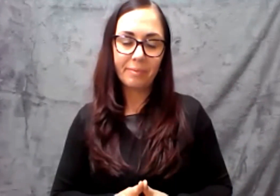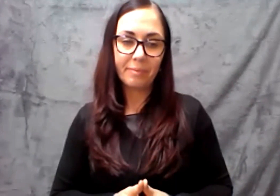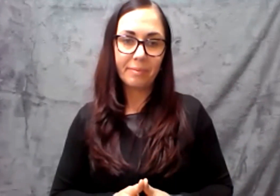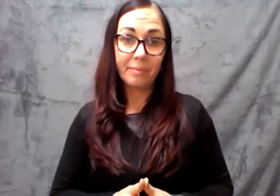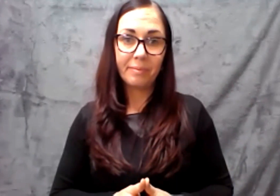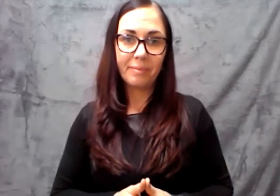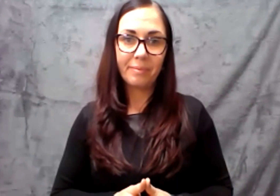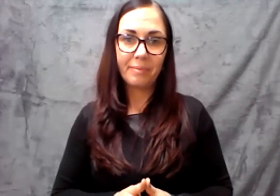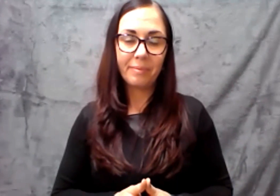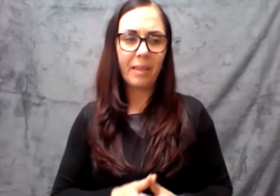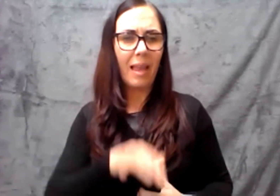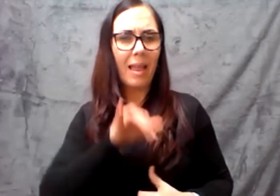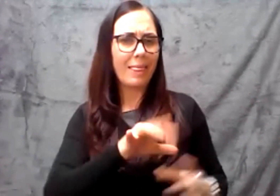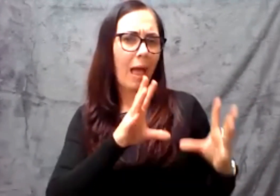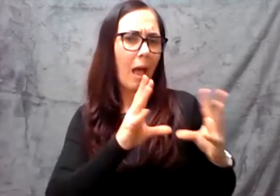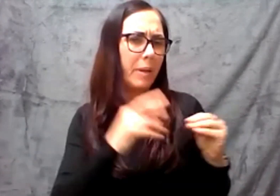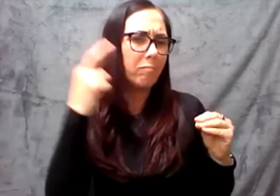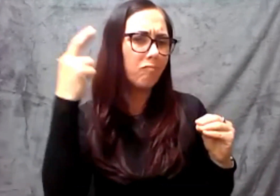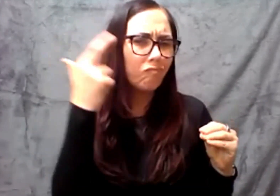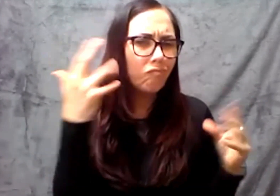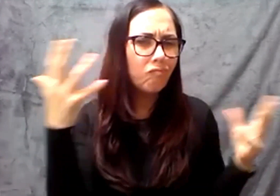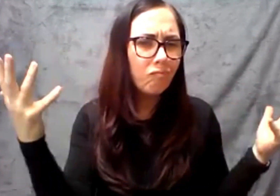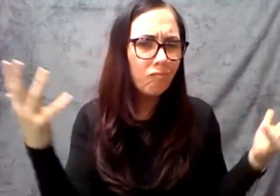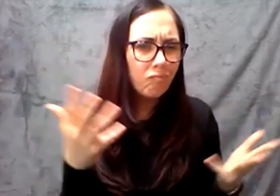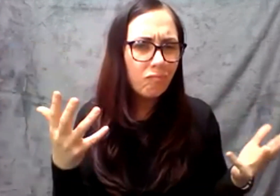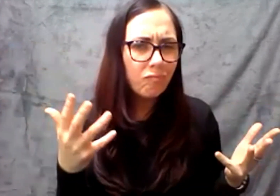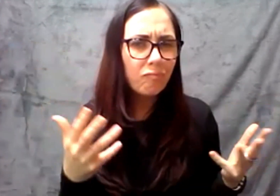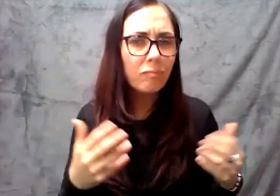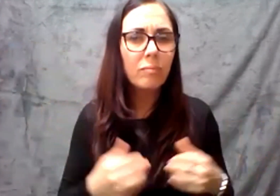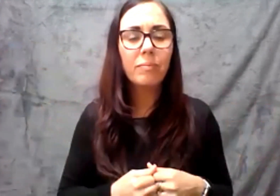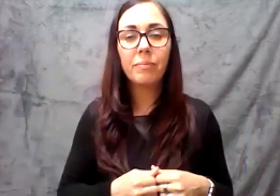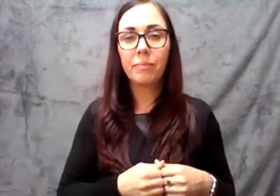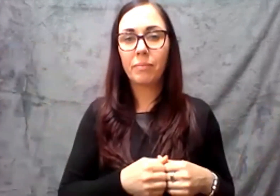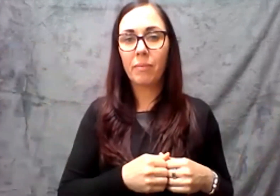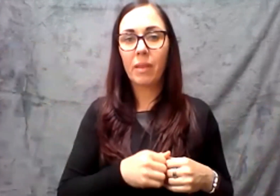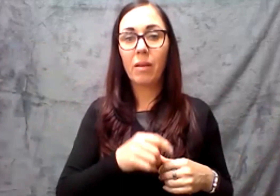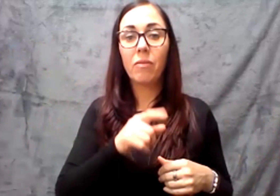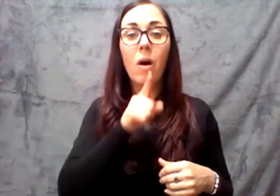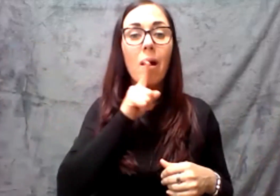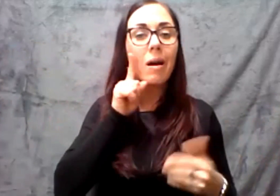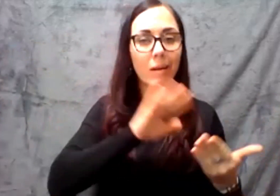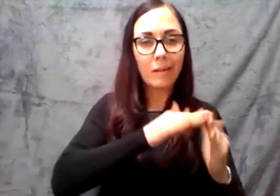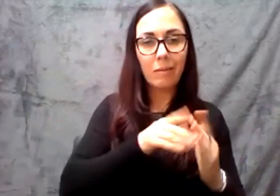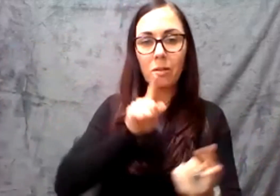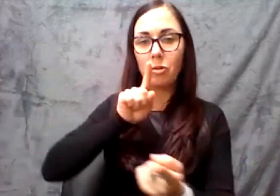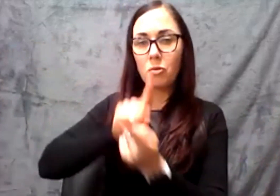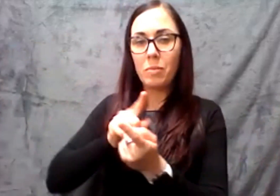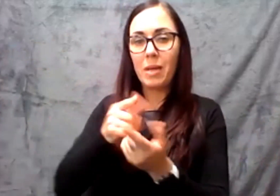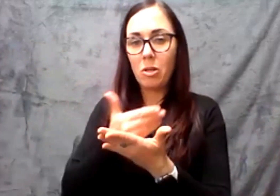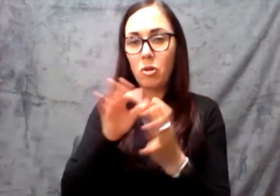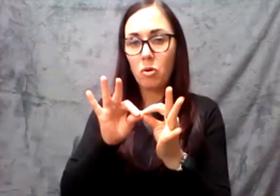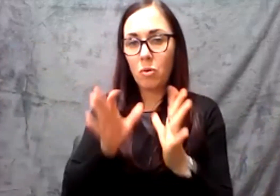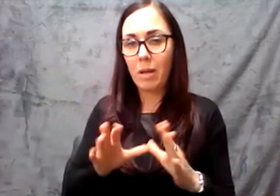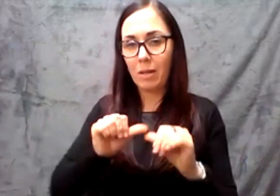The purpose of this meeting is to meet the new interpreting agency, Lingo.